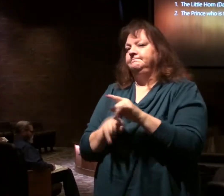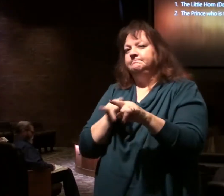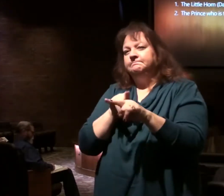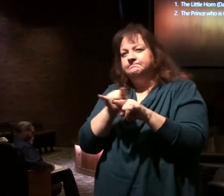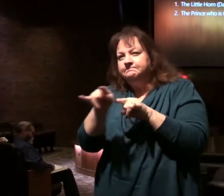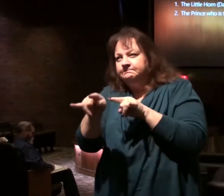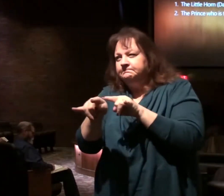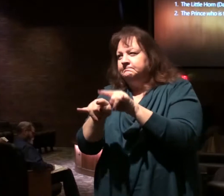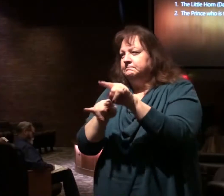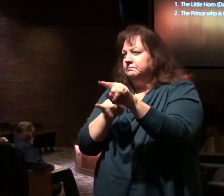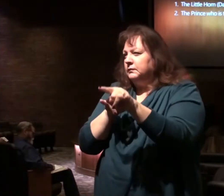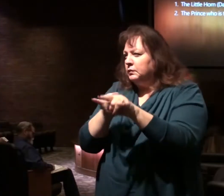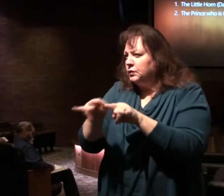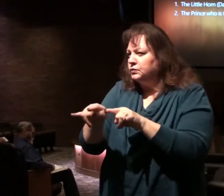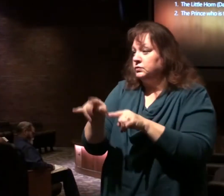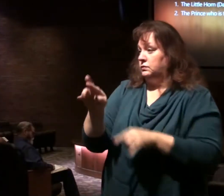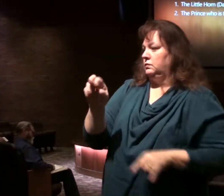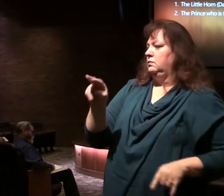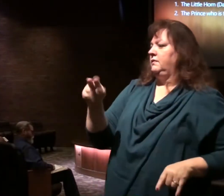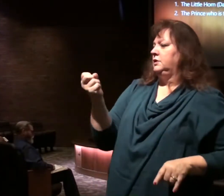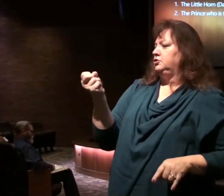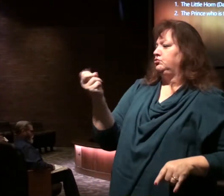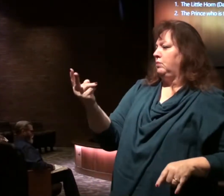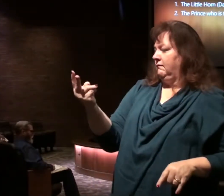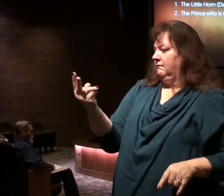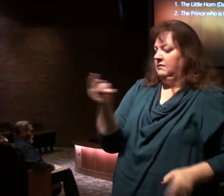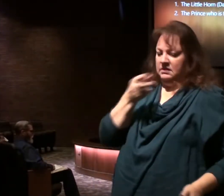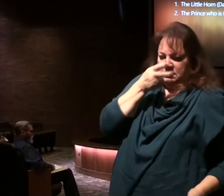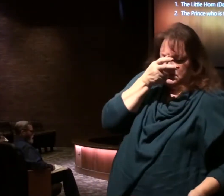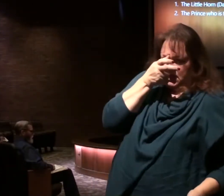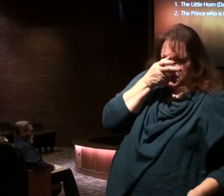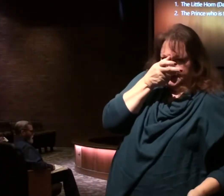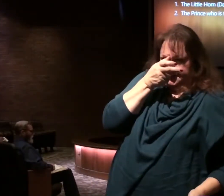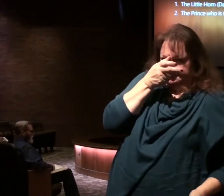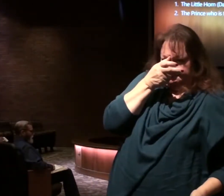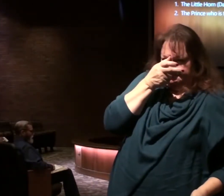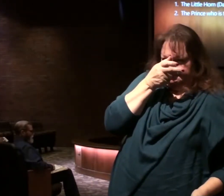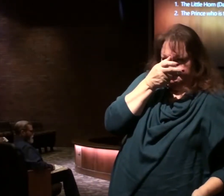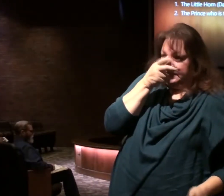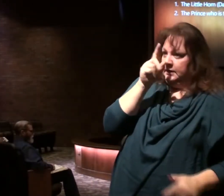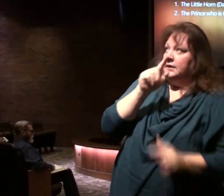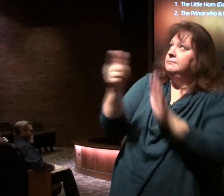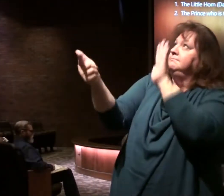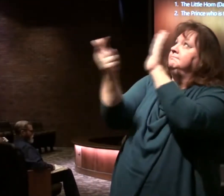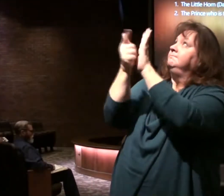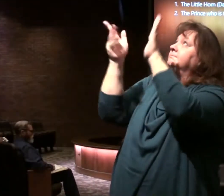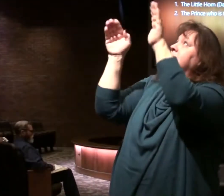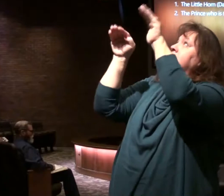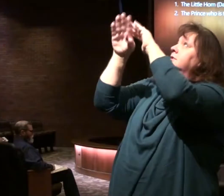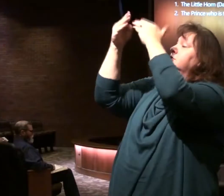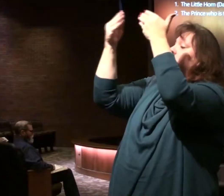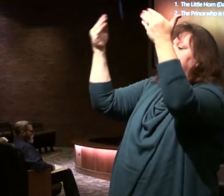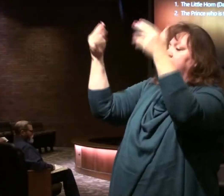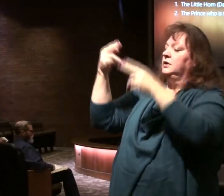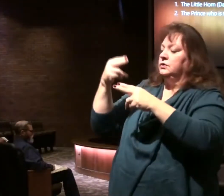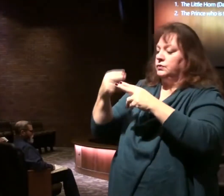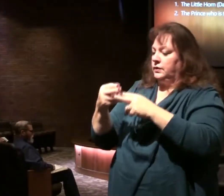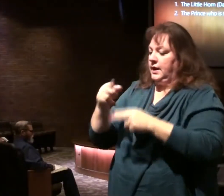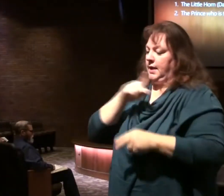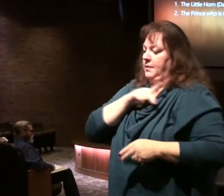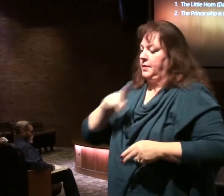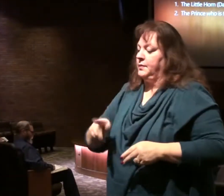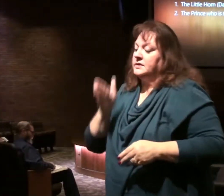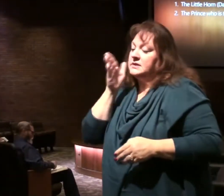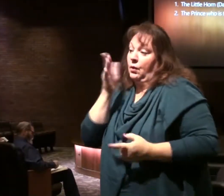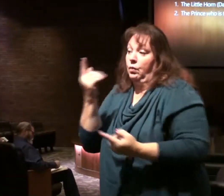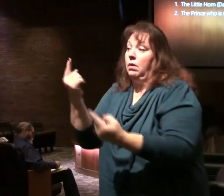we talked about in chapter 12. Satan loses access to heaven. So we give the name the prince who is to